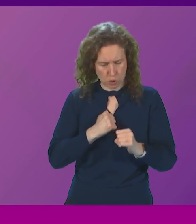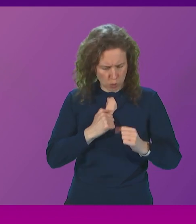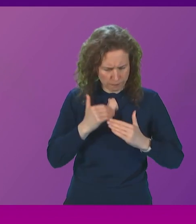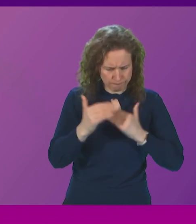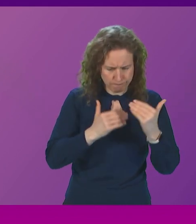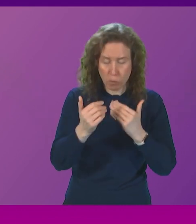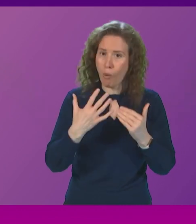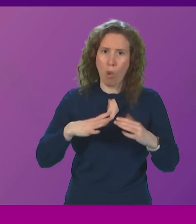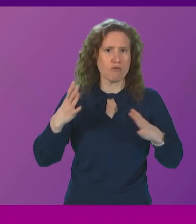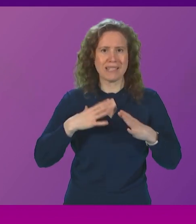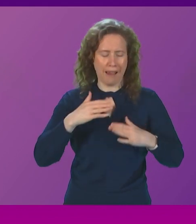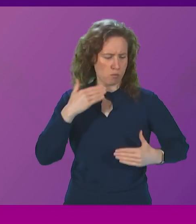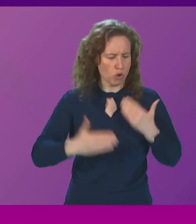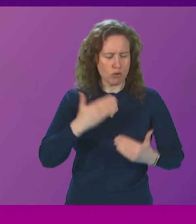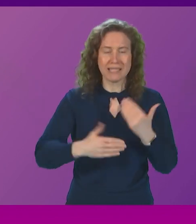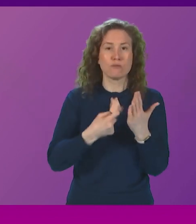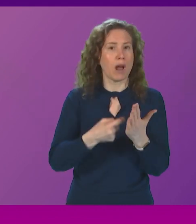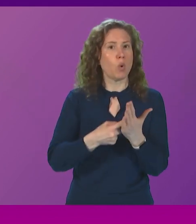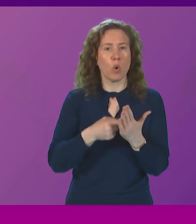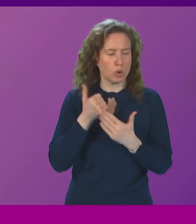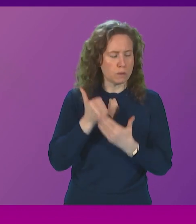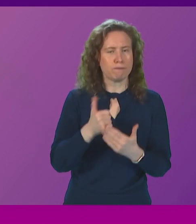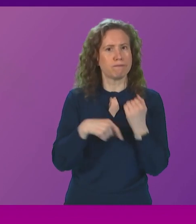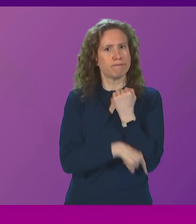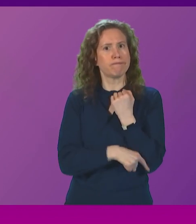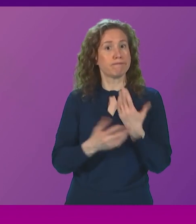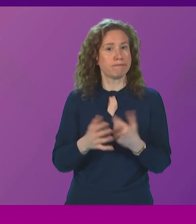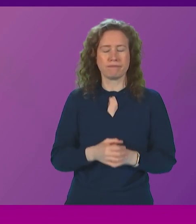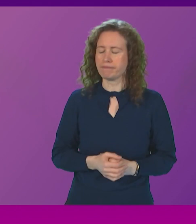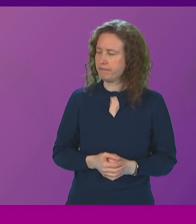on its progressive record in this government first minister